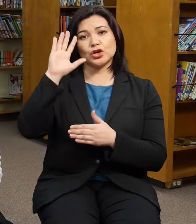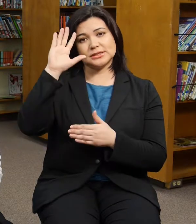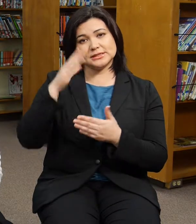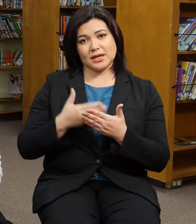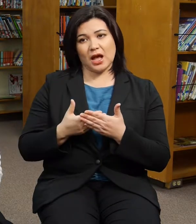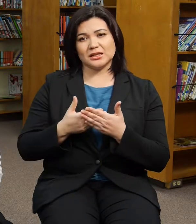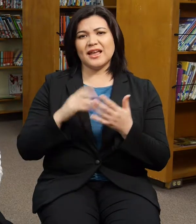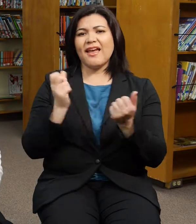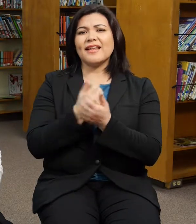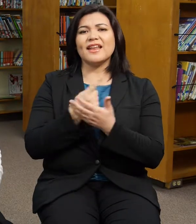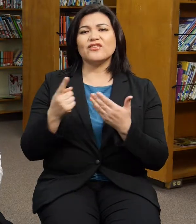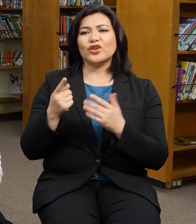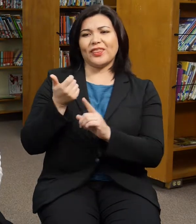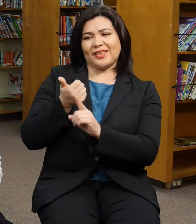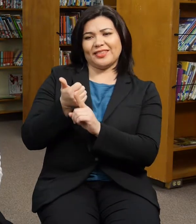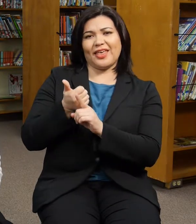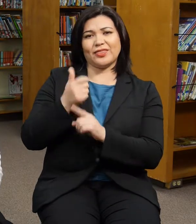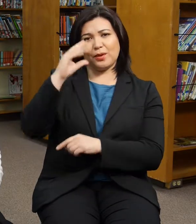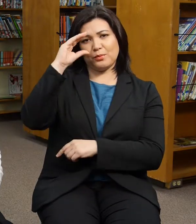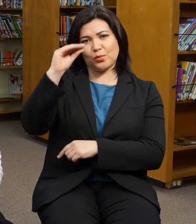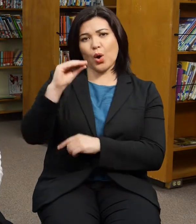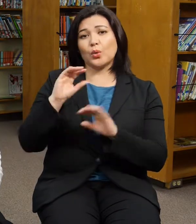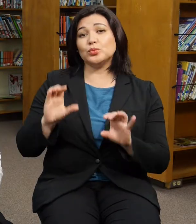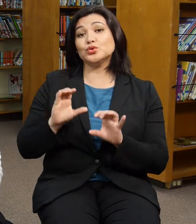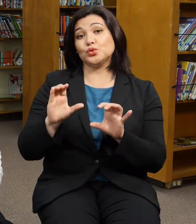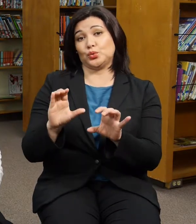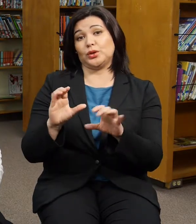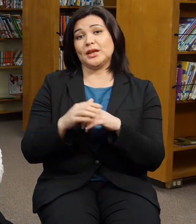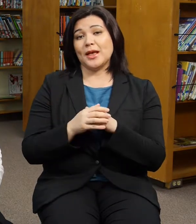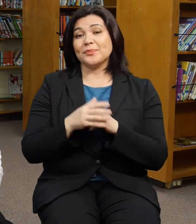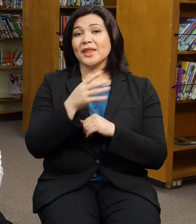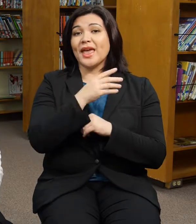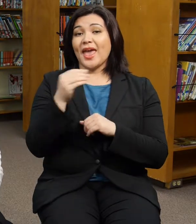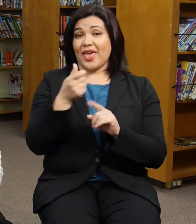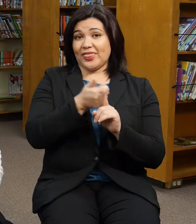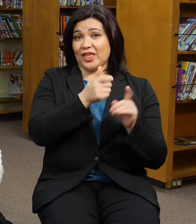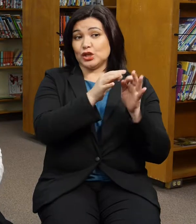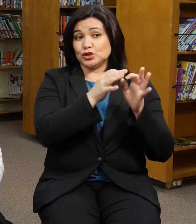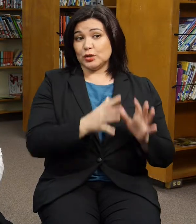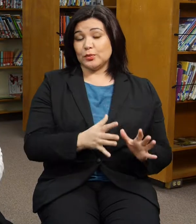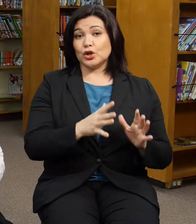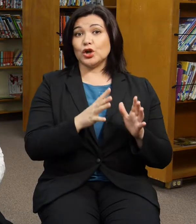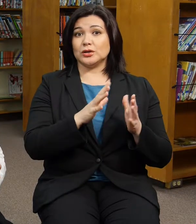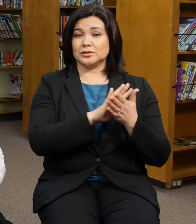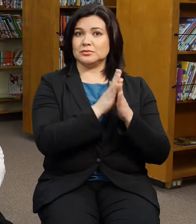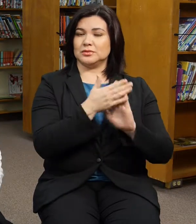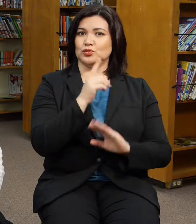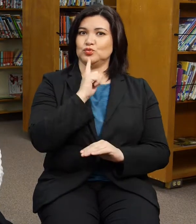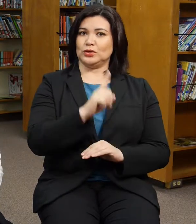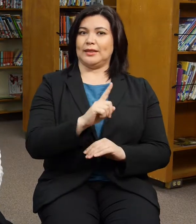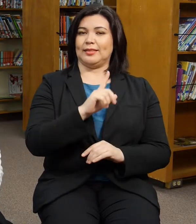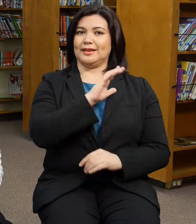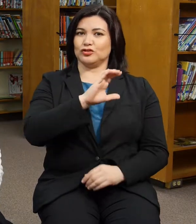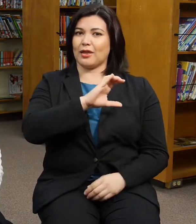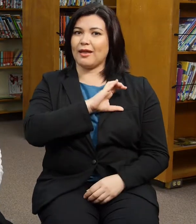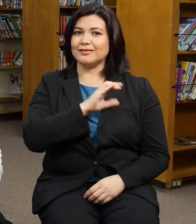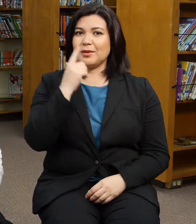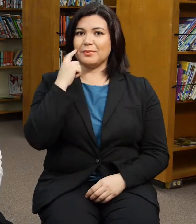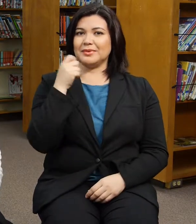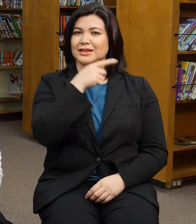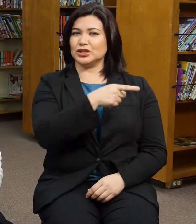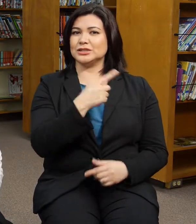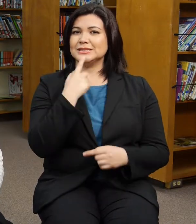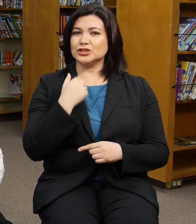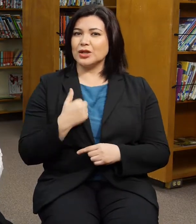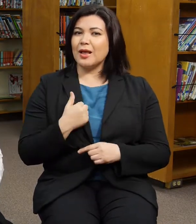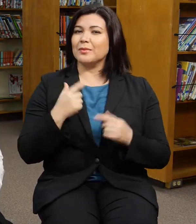doing, and the interpreter was really into character, because she was telling me what the